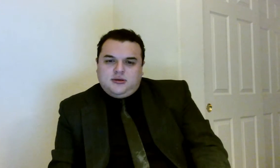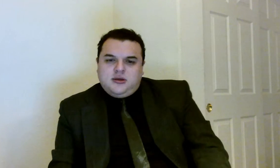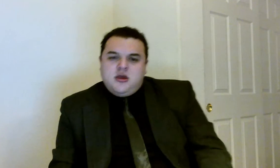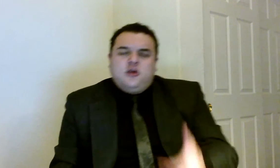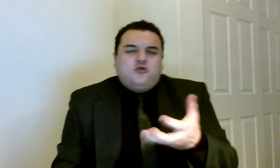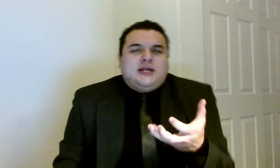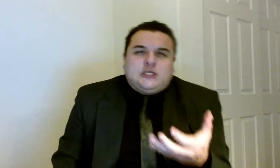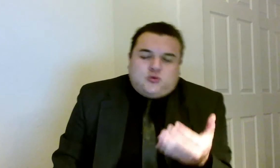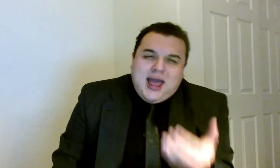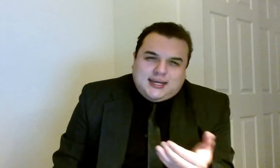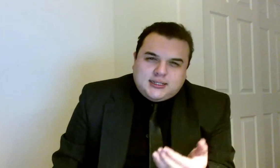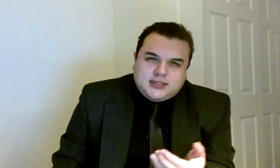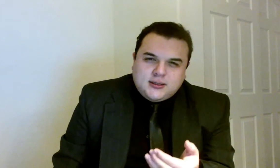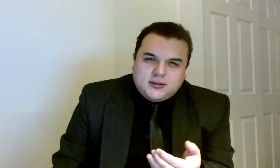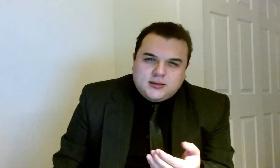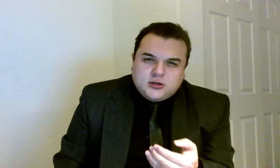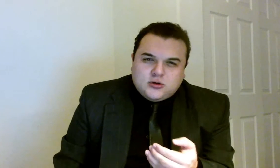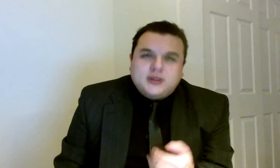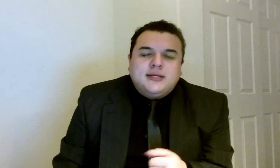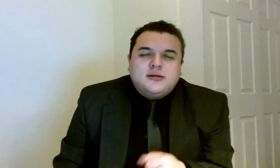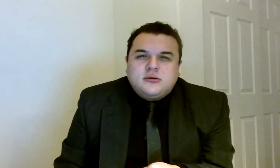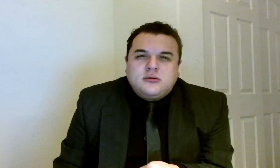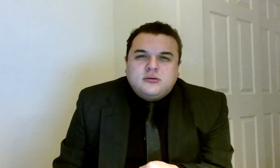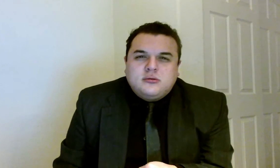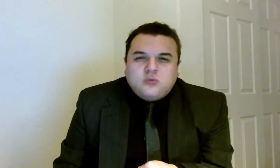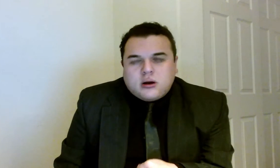Greed is right. Greed works.